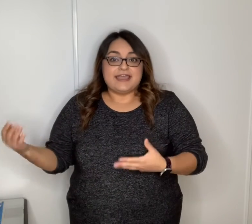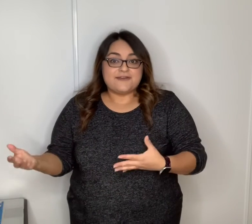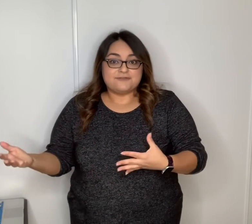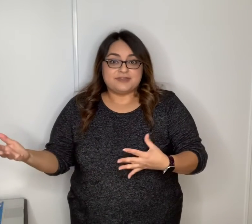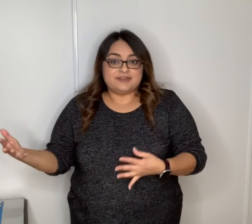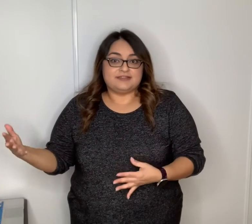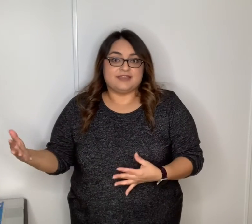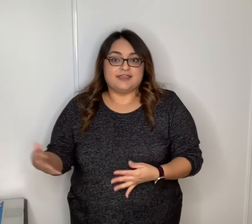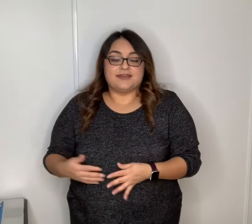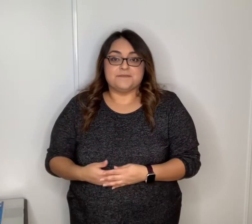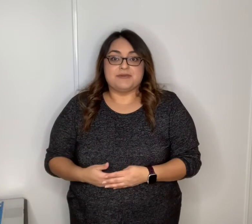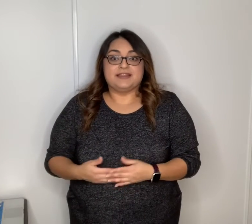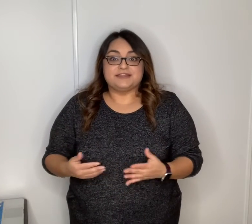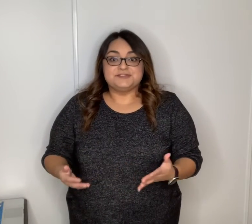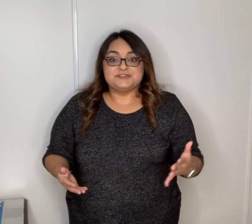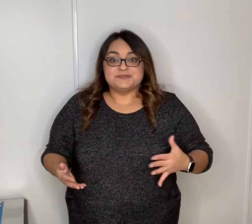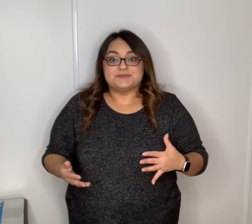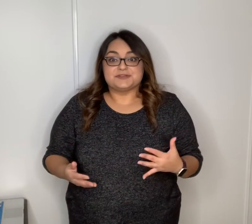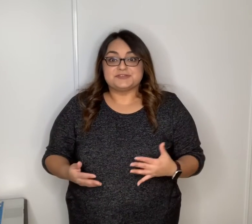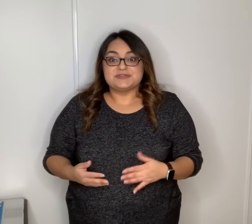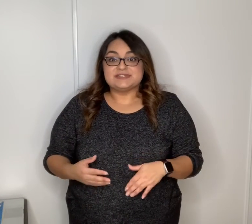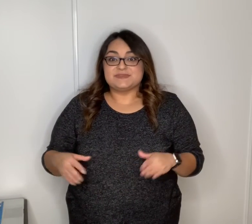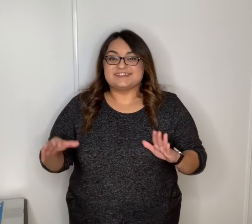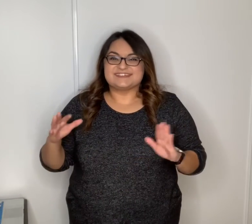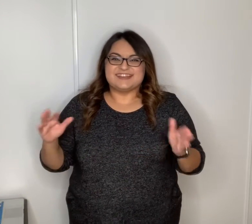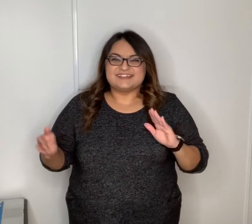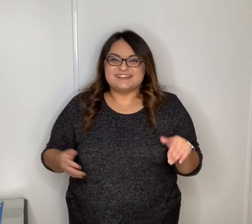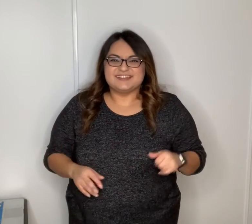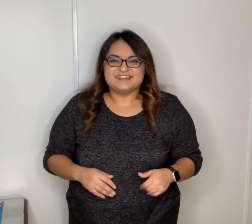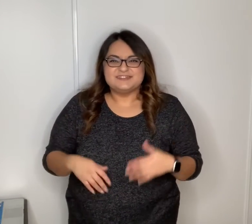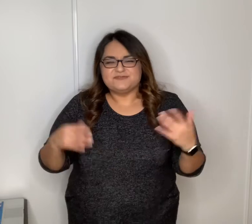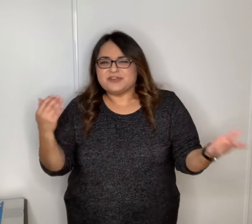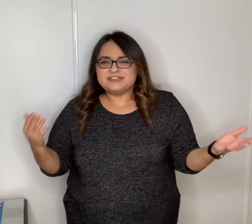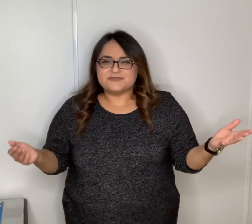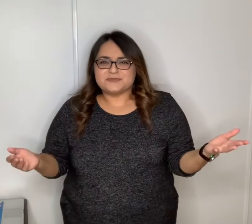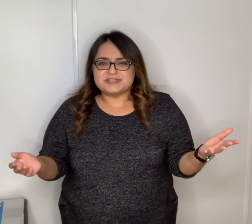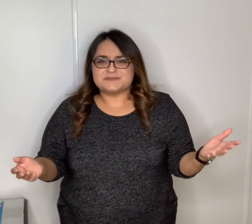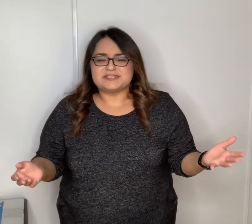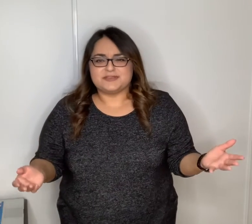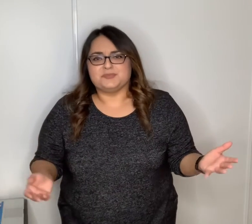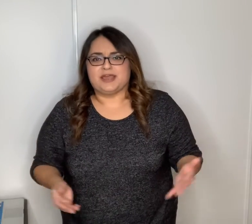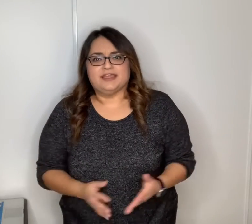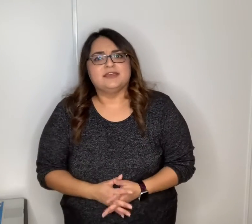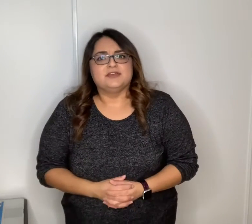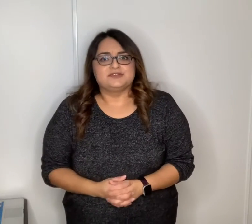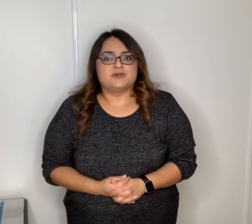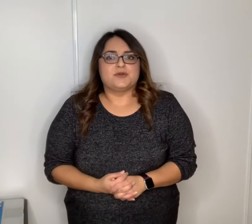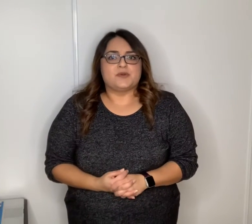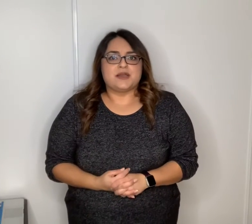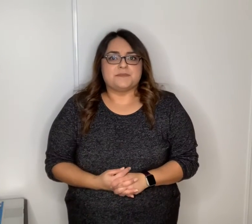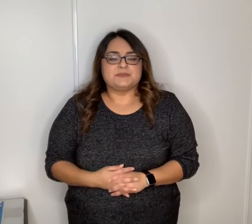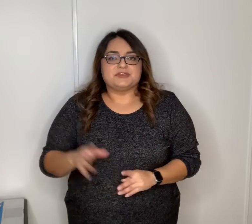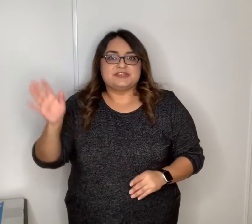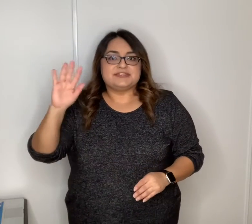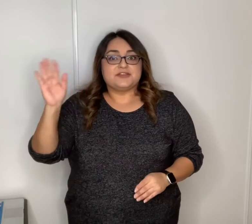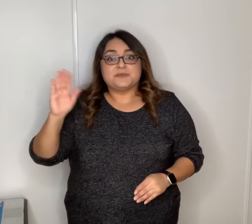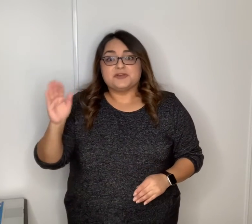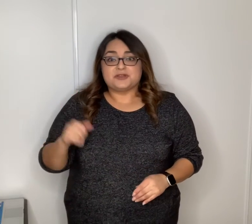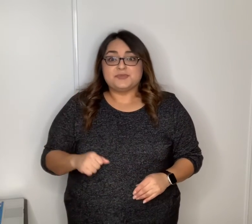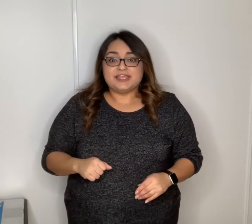have one that um i like to do with our students because it's kind of silly fun different ways of saying goodbye so um you're gonna hear i'm gonna go ahead and play